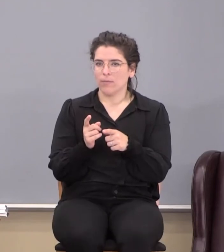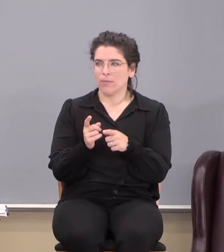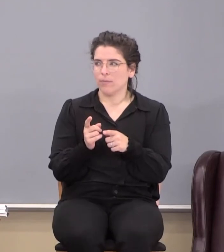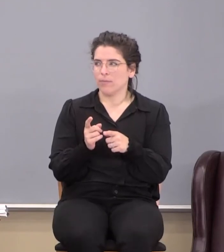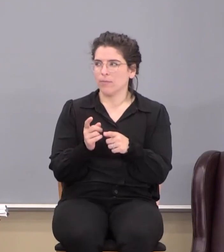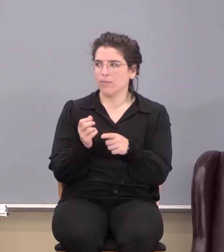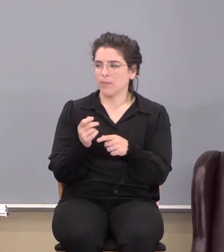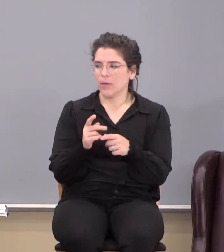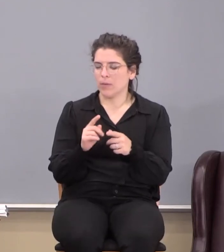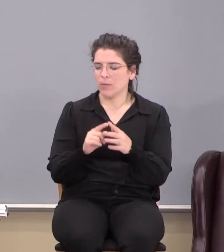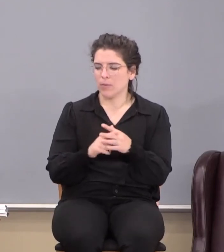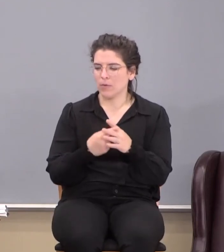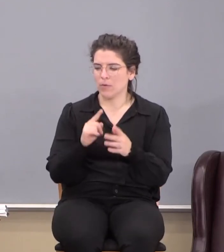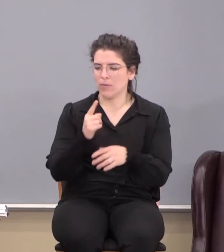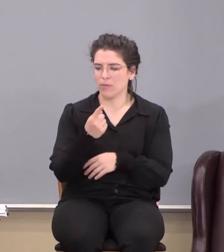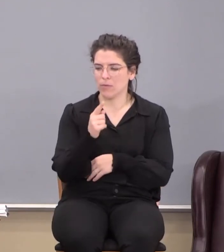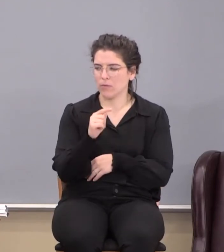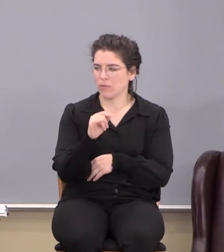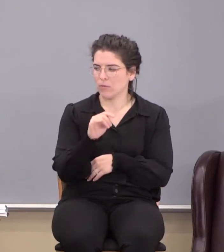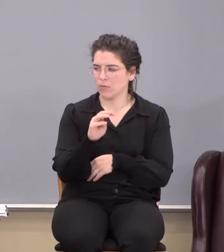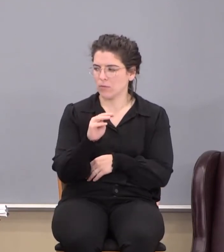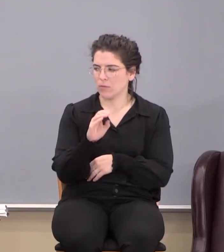back over where we started, 1 Timothy 6.